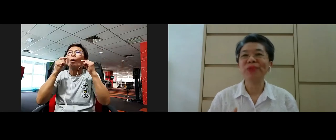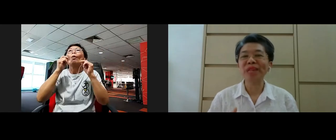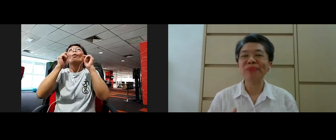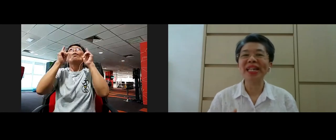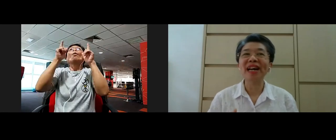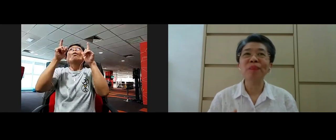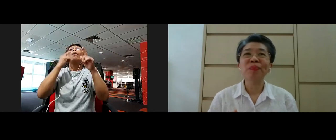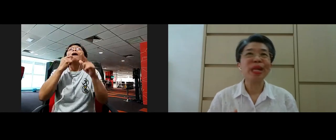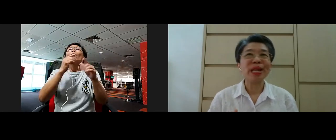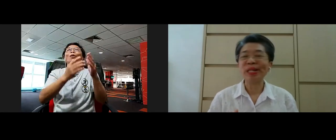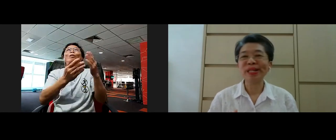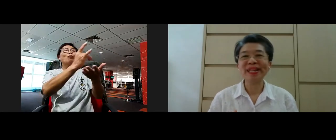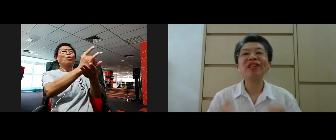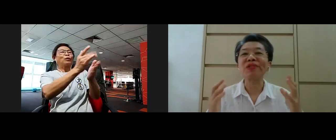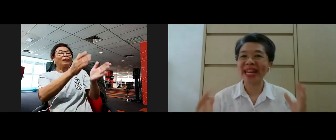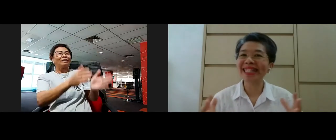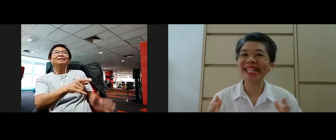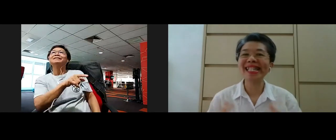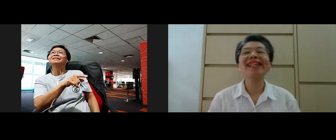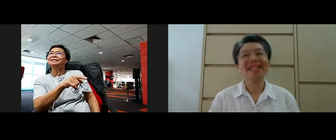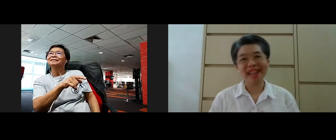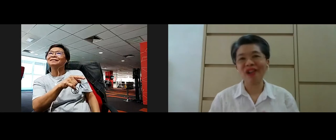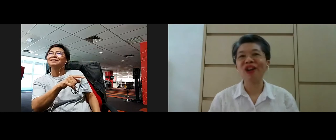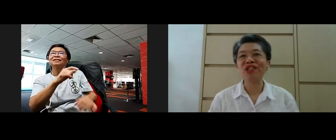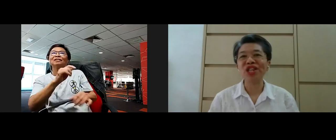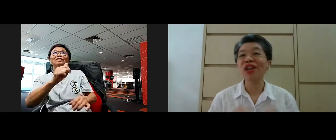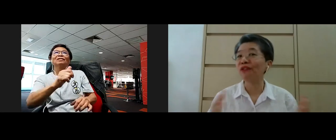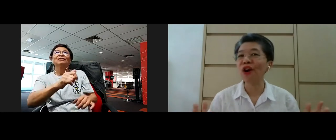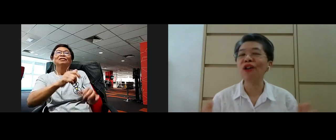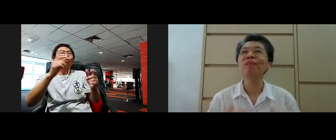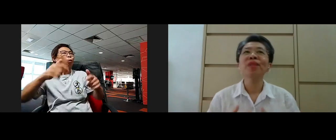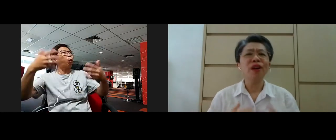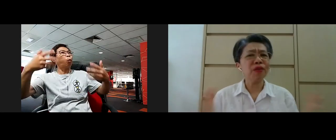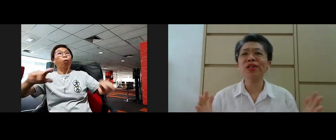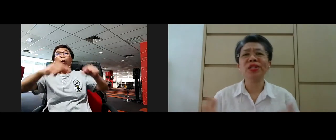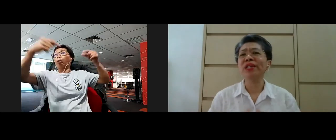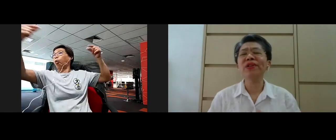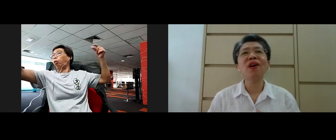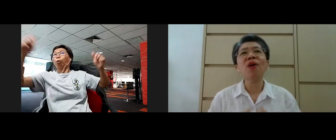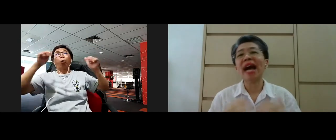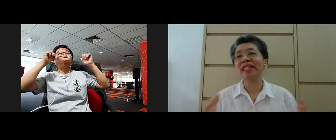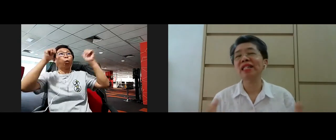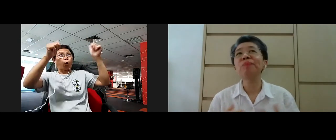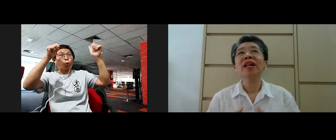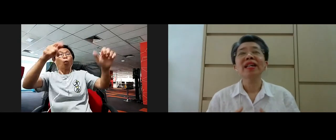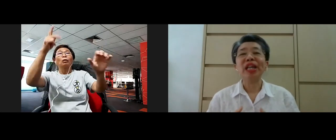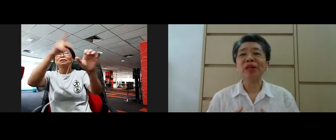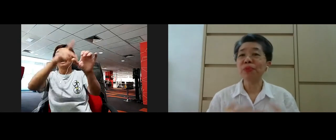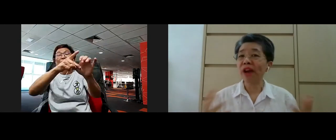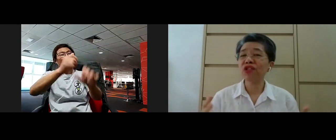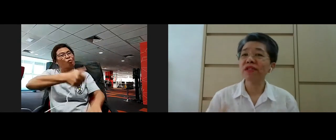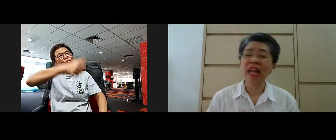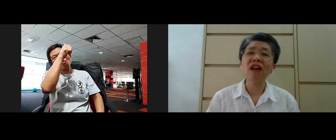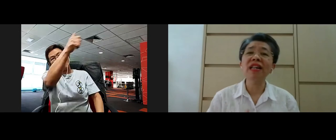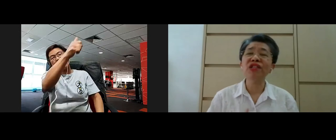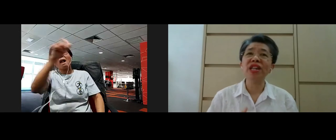Sakyamuni Buddha is the greatest psychologist of all. Of course, you know, all other, you